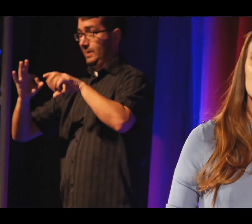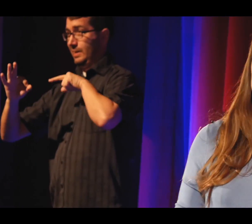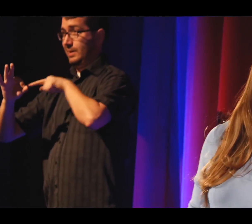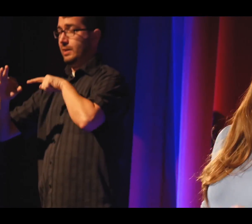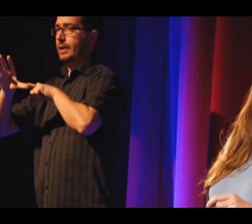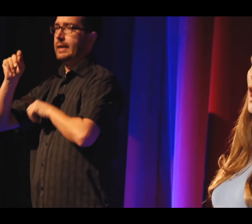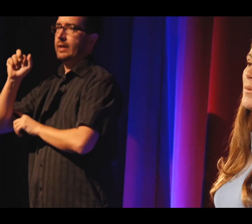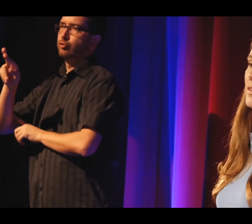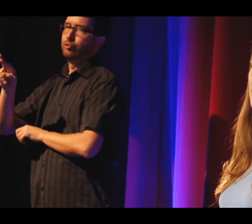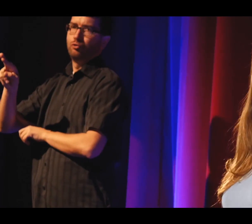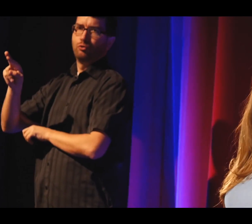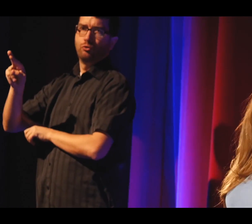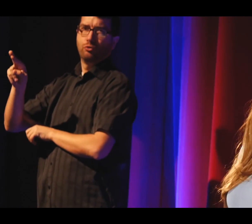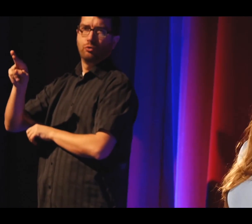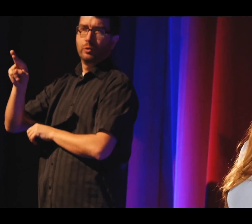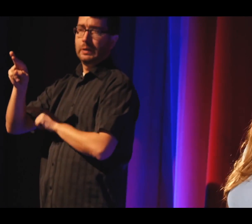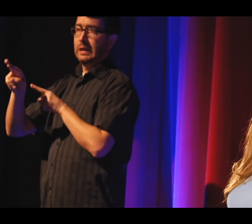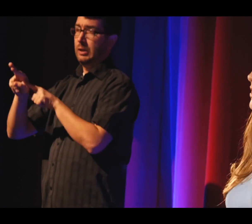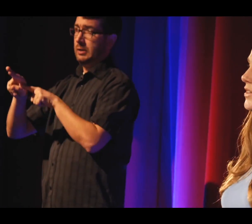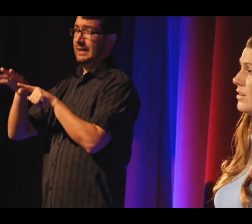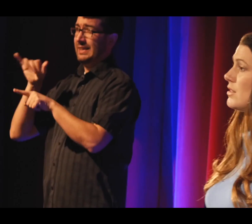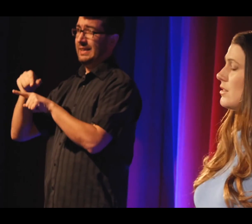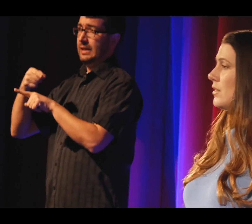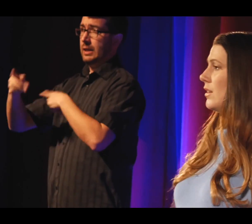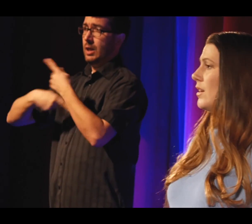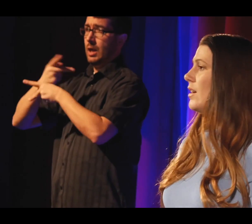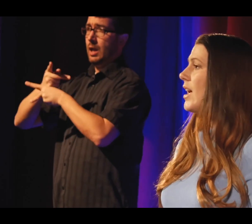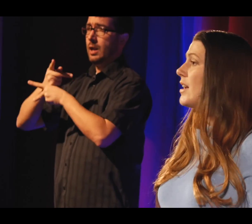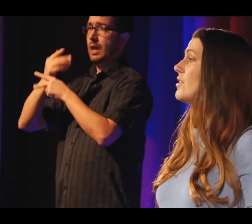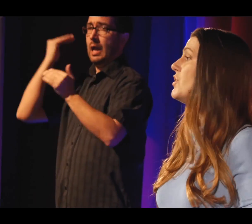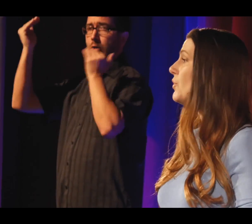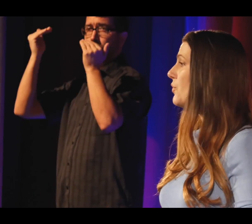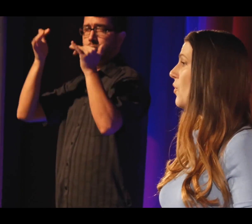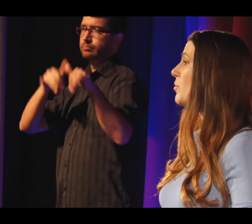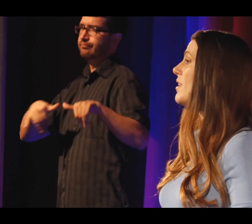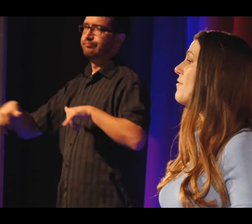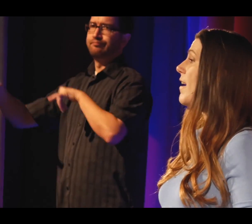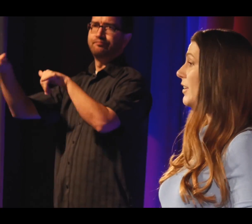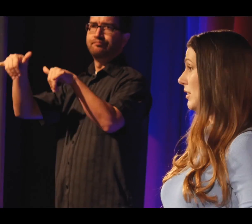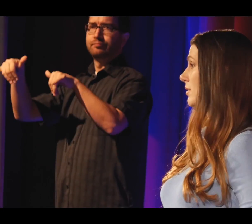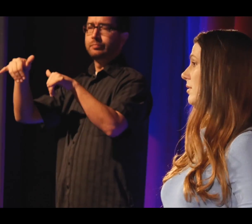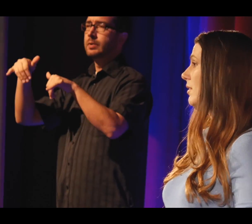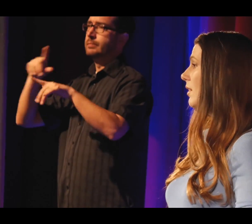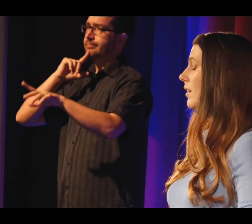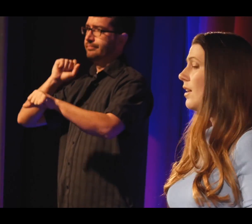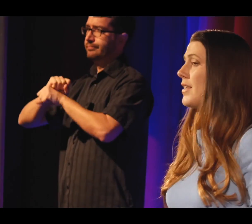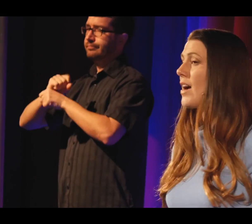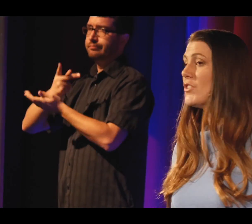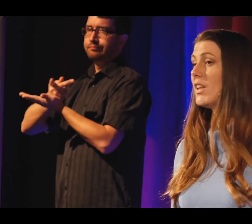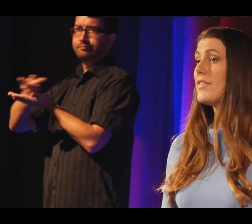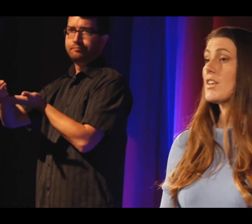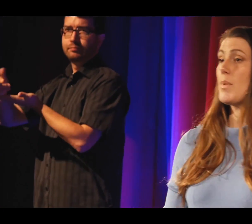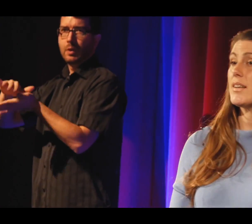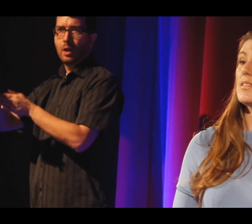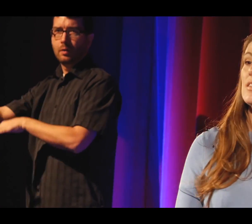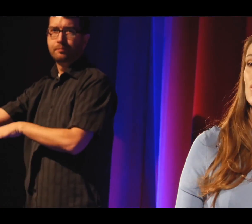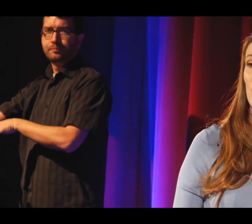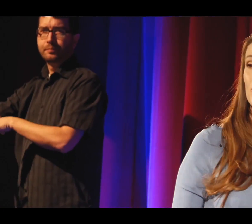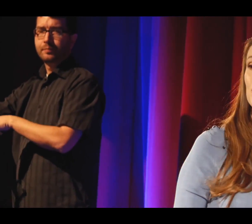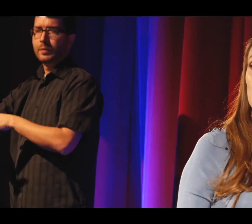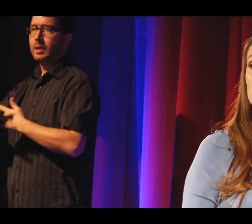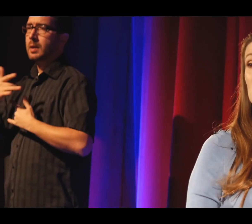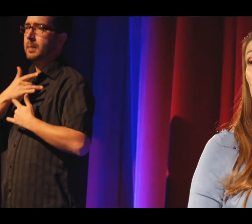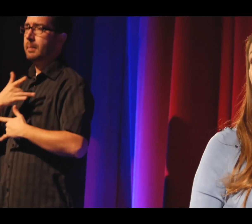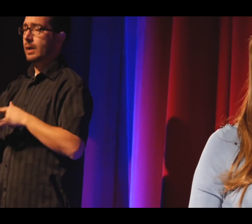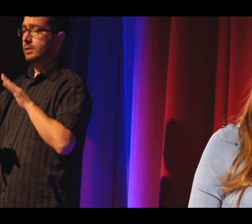Unfortunately, this is the most common type of brain cancer in adults, and it is uniformly fatal. The average life expectancy